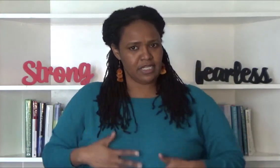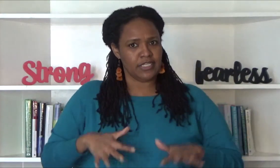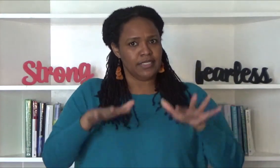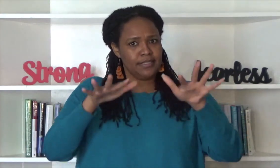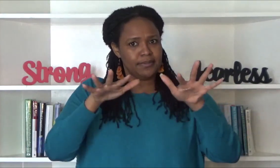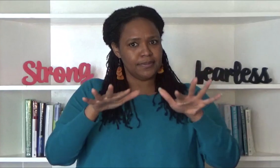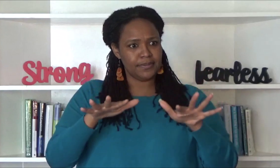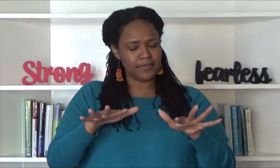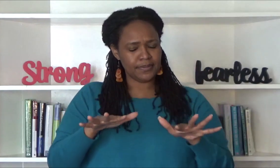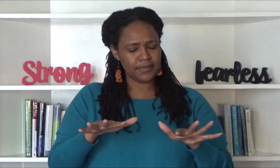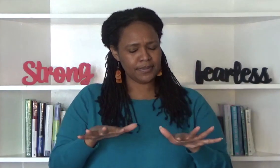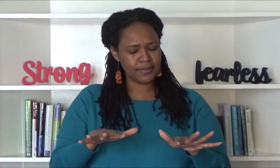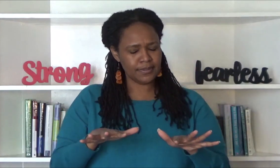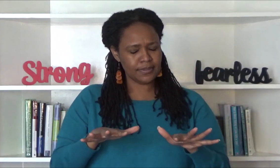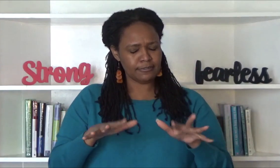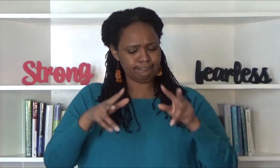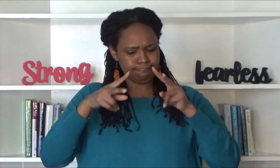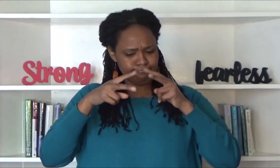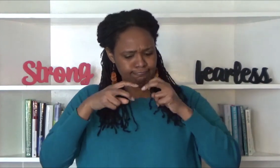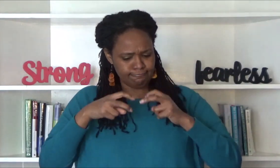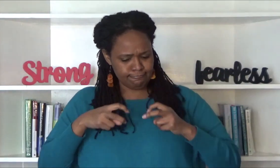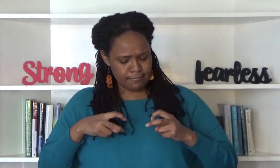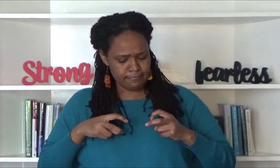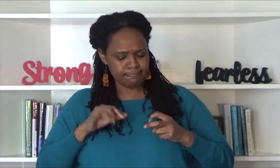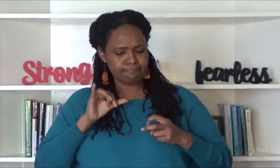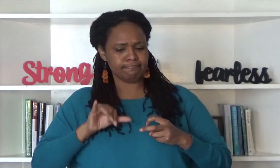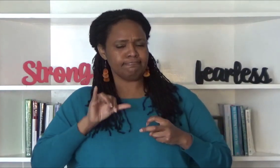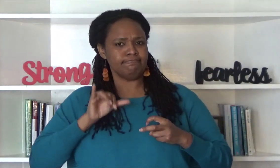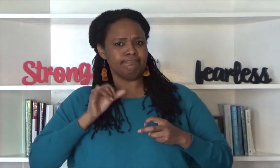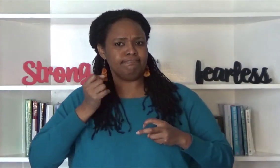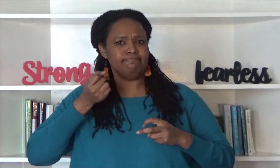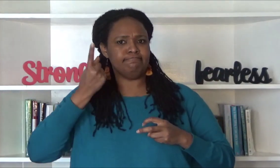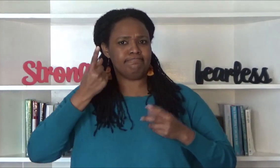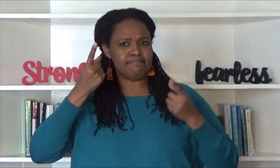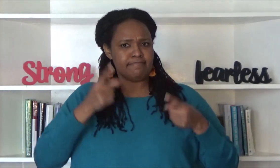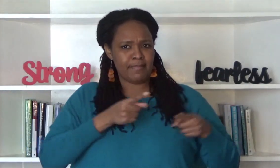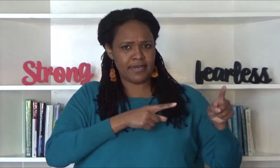to get a handle on what's going on internally